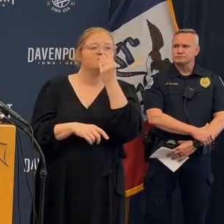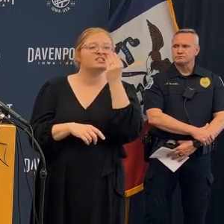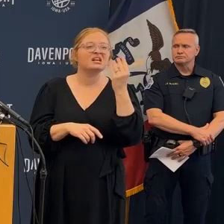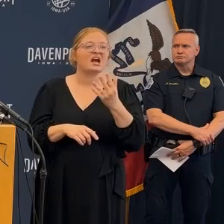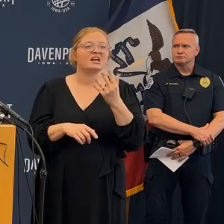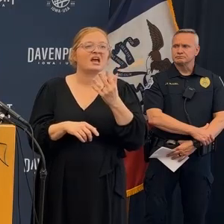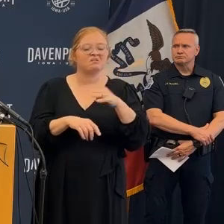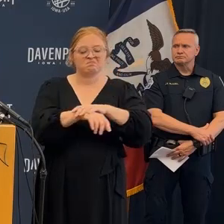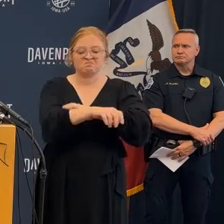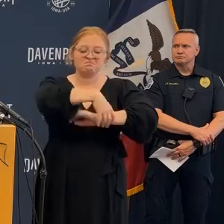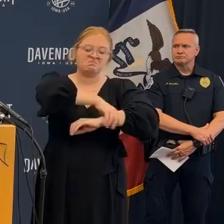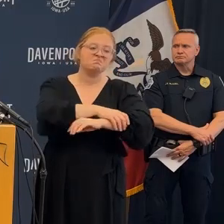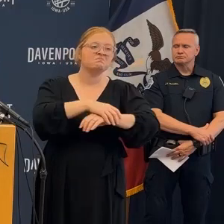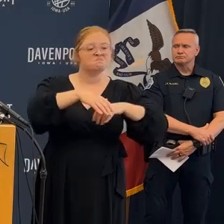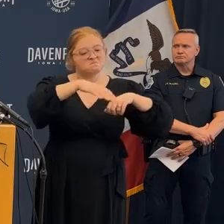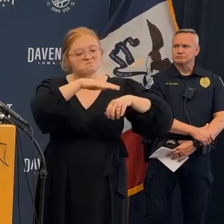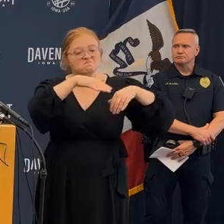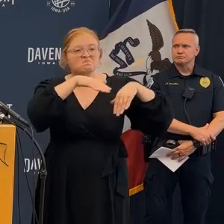those folks